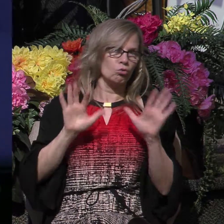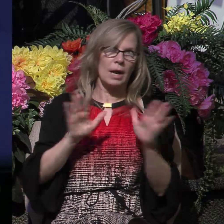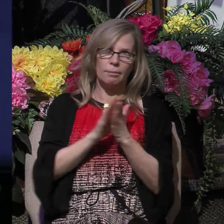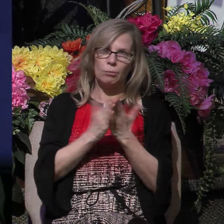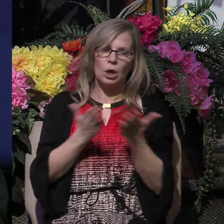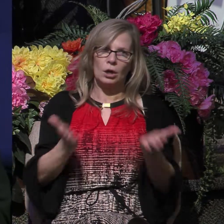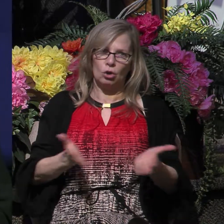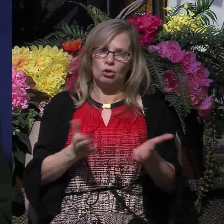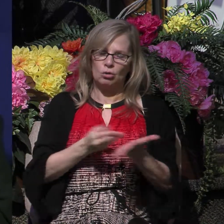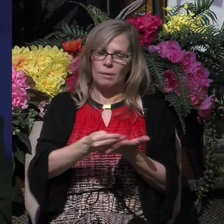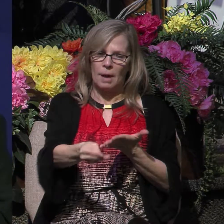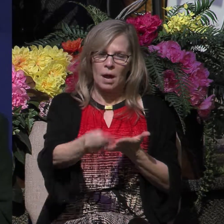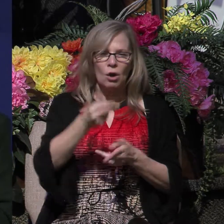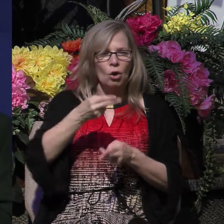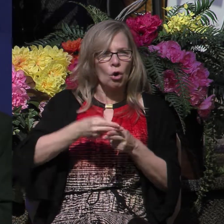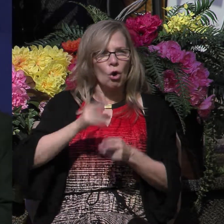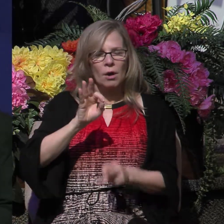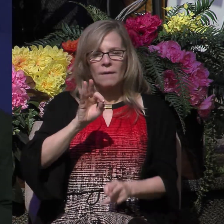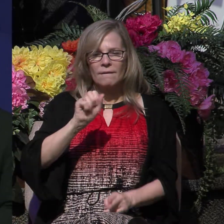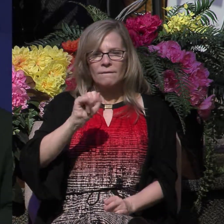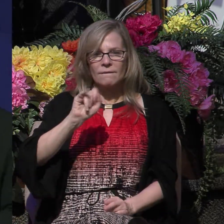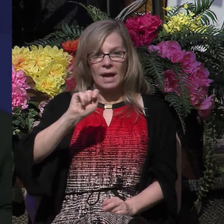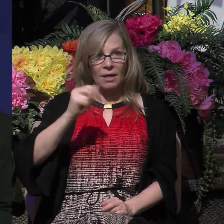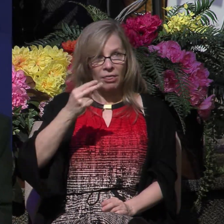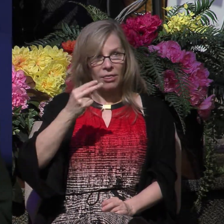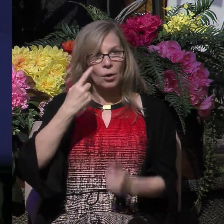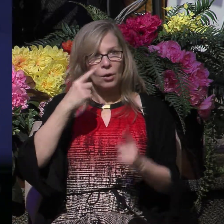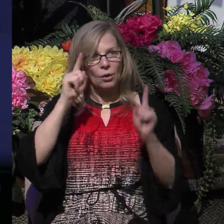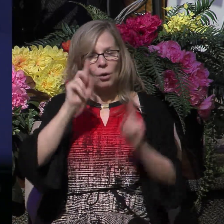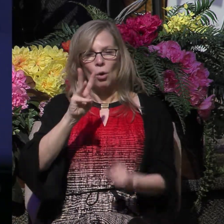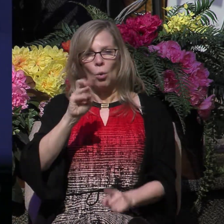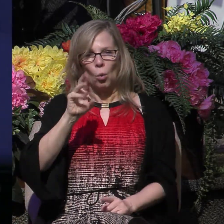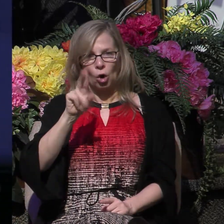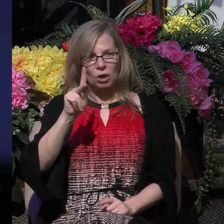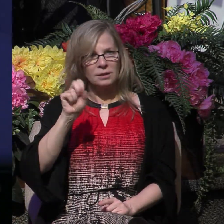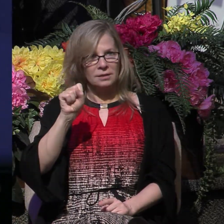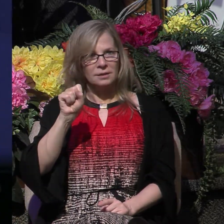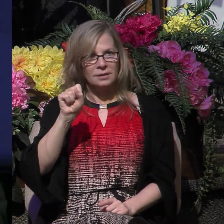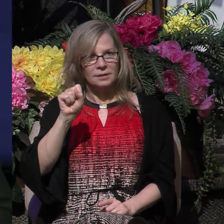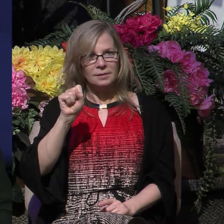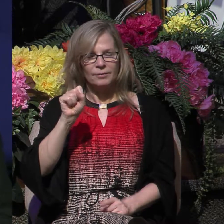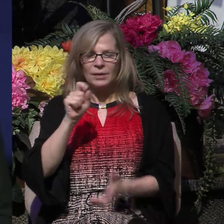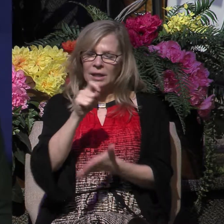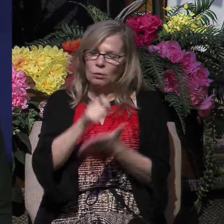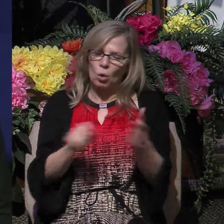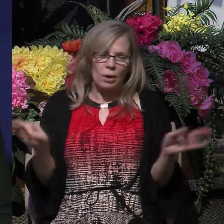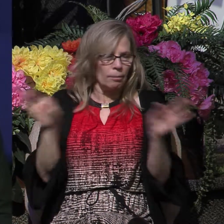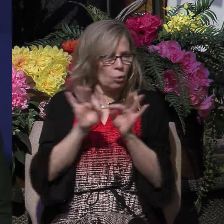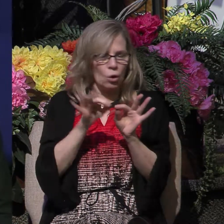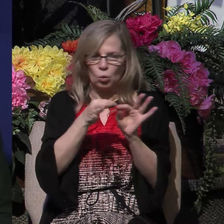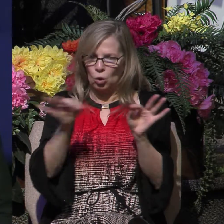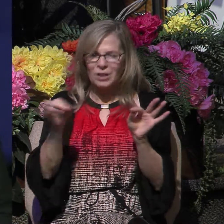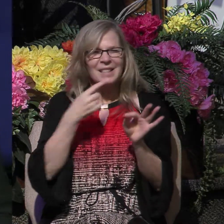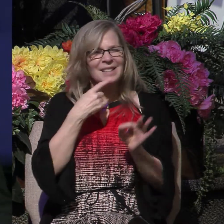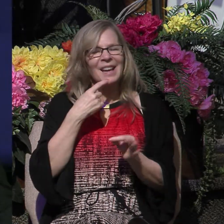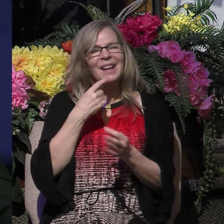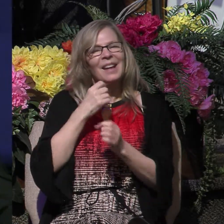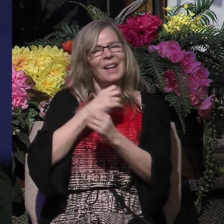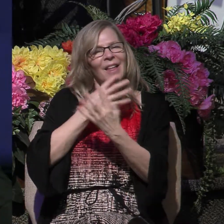encourage you to get it. called Faith Works. He's written these important words. He said, jailer knew very well the cost of being a Christian.